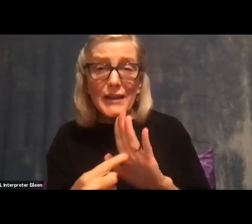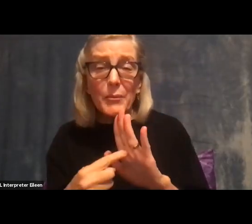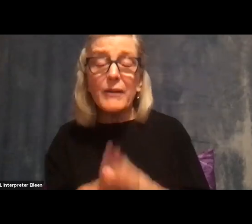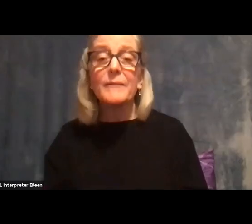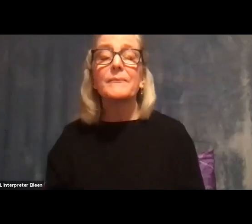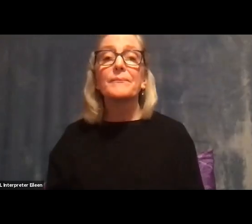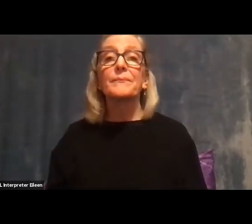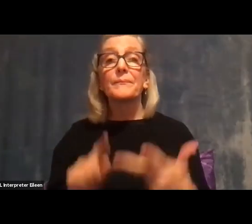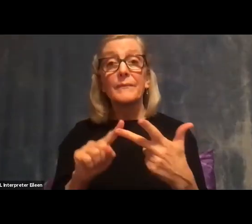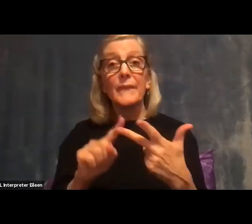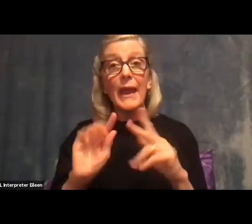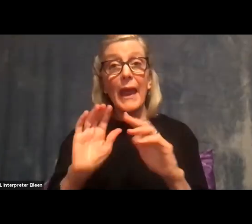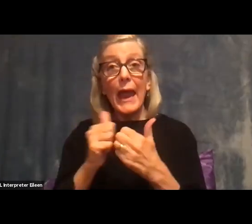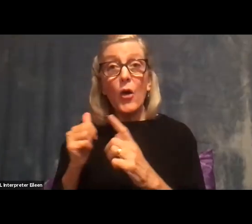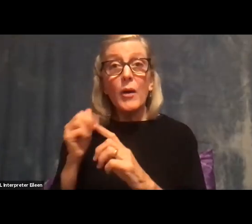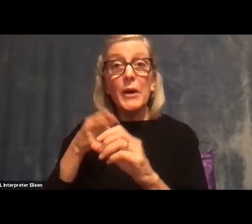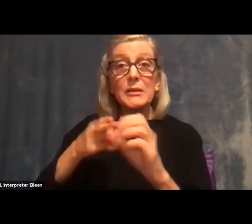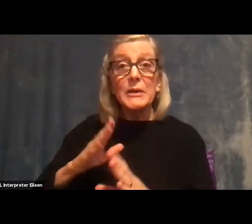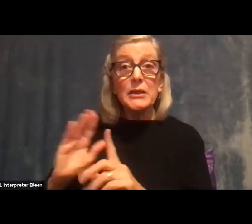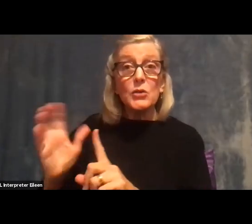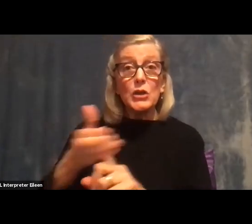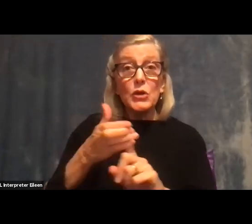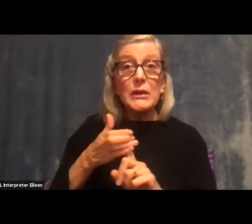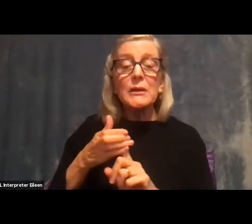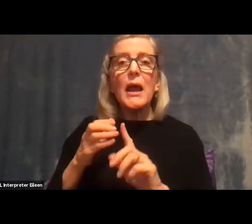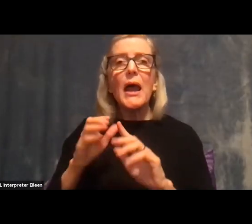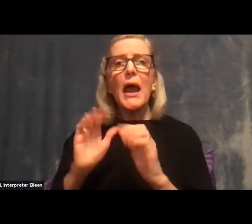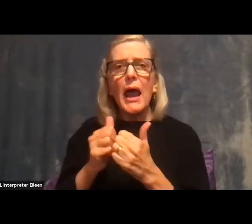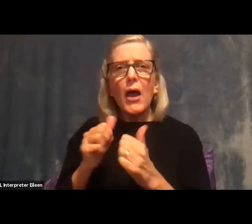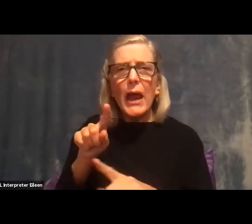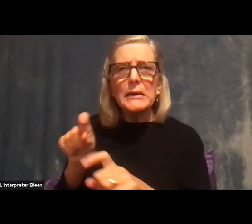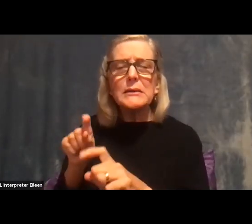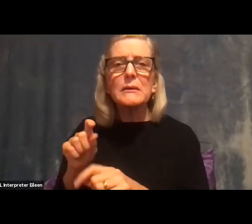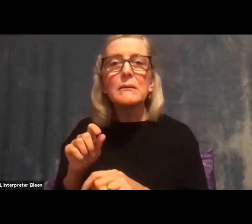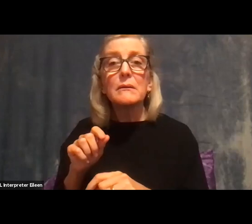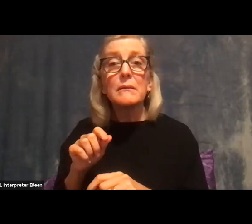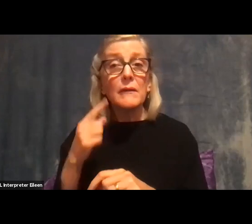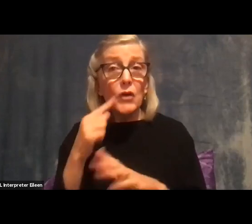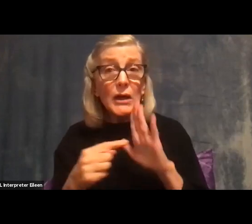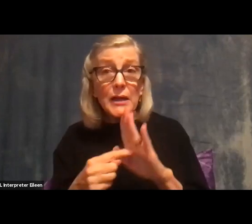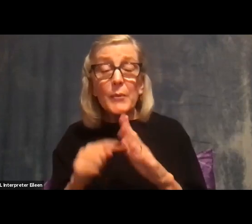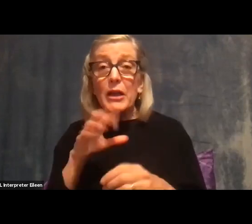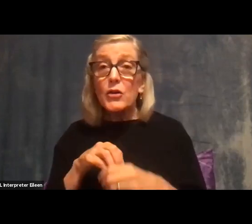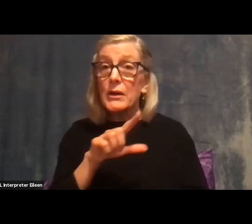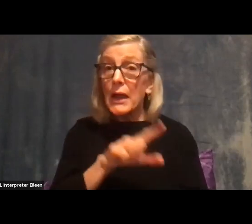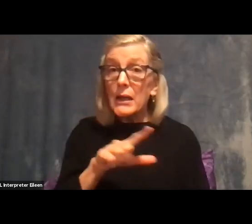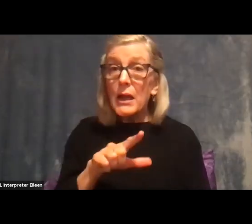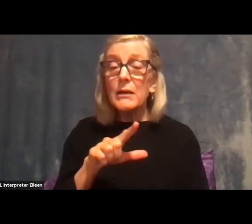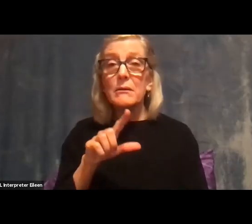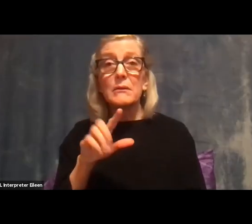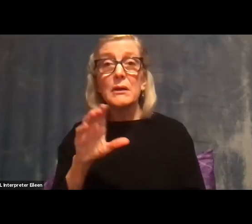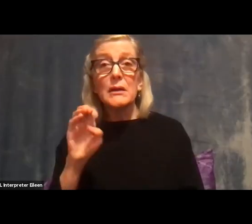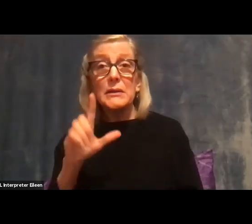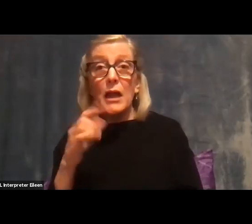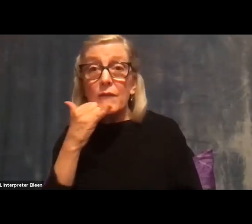recruited and how the questions were asked. So does the sample include landline and cell phone participants, or is it an online poll where the